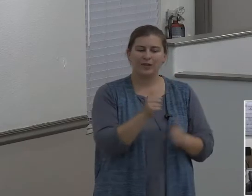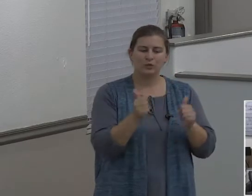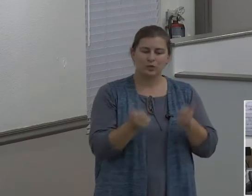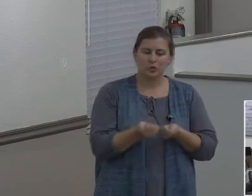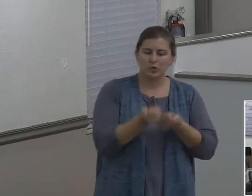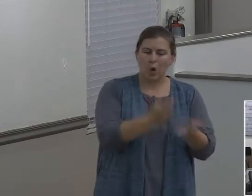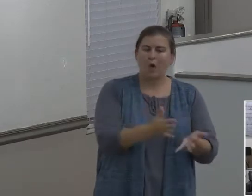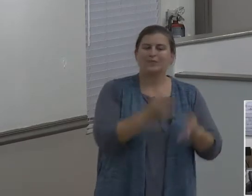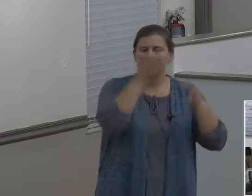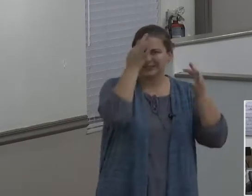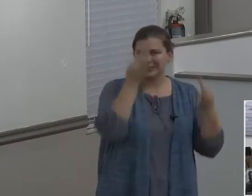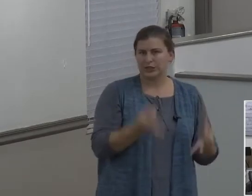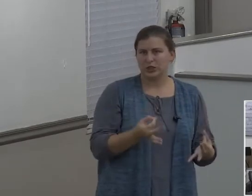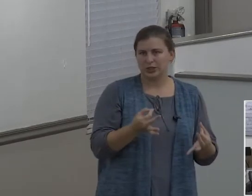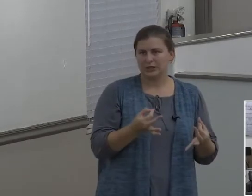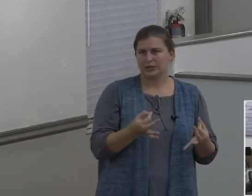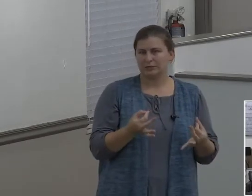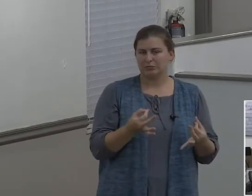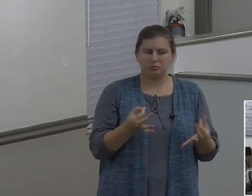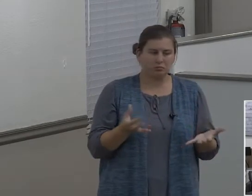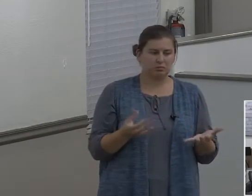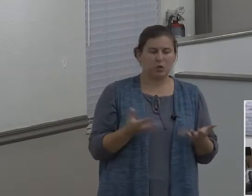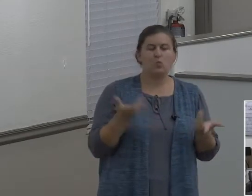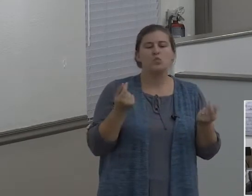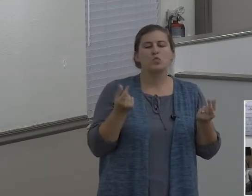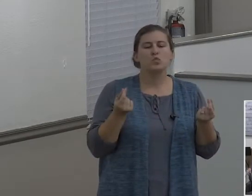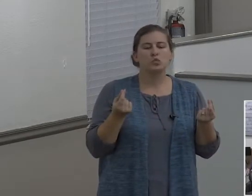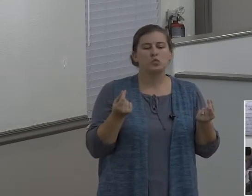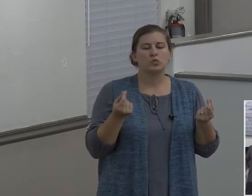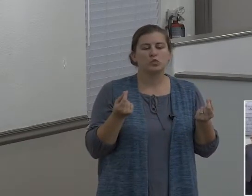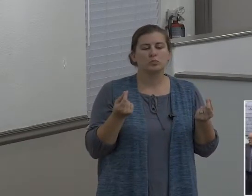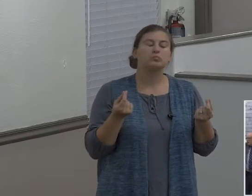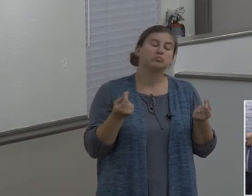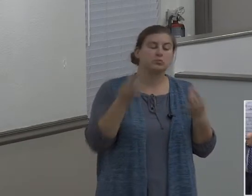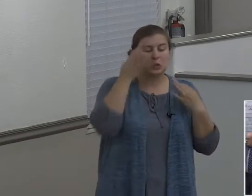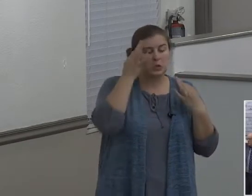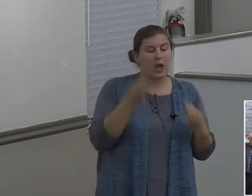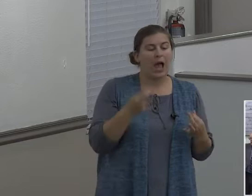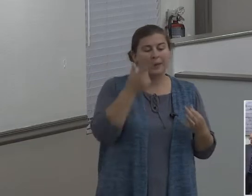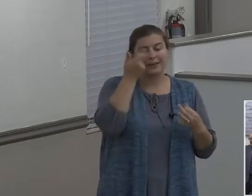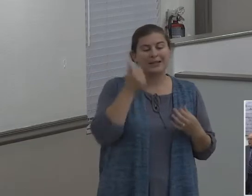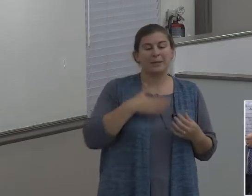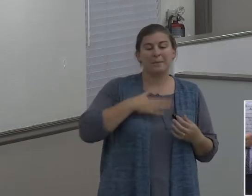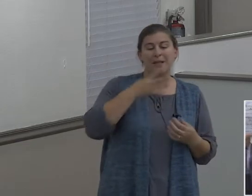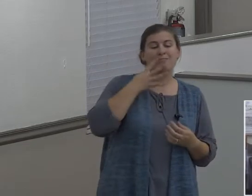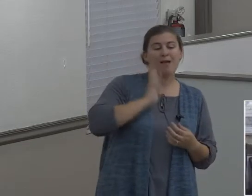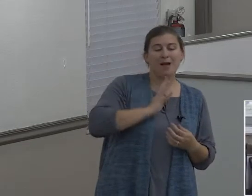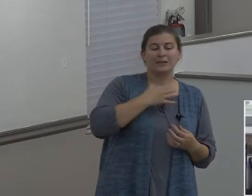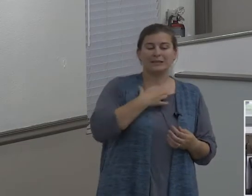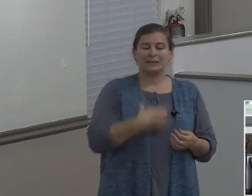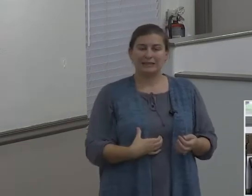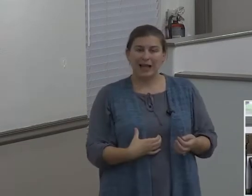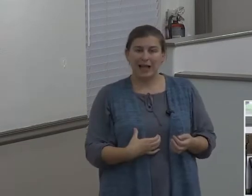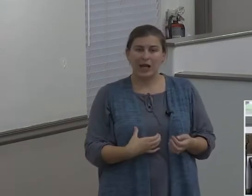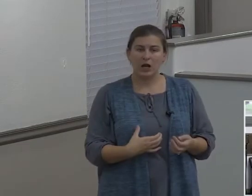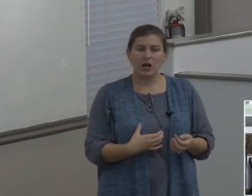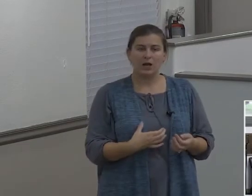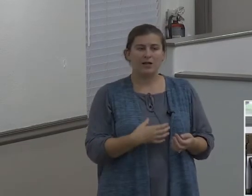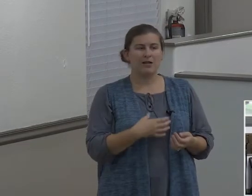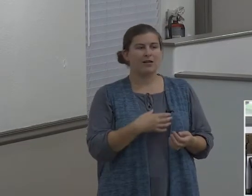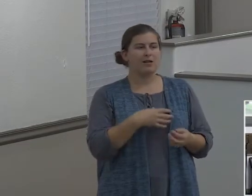for Lot. It wasn't a matter of subjection to God, it's, look at that, that's what I want.